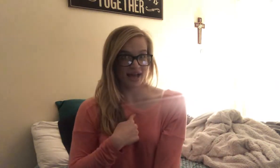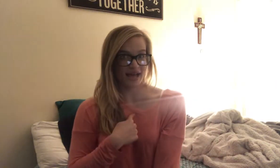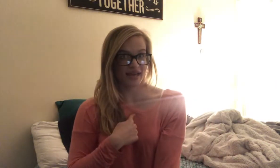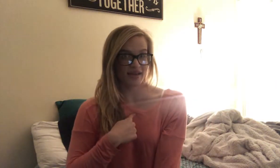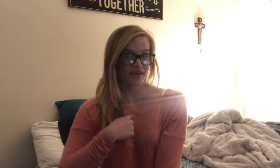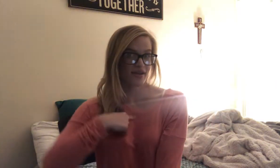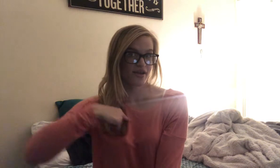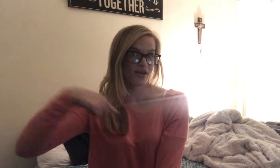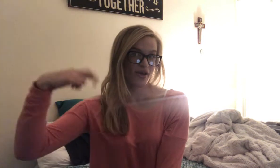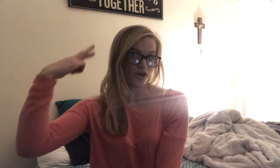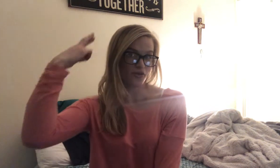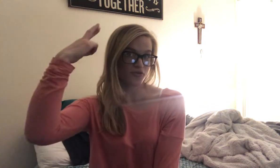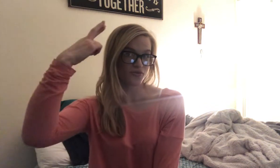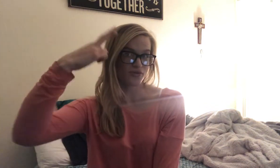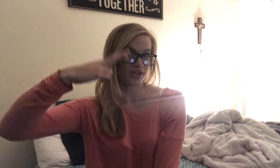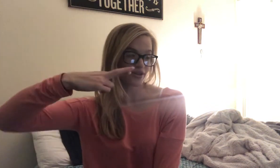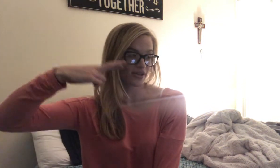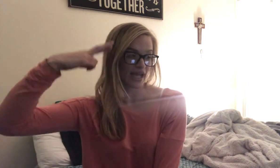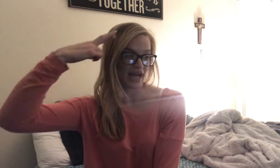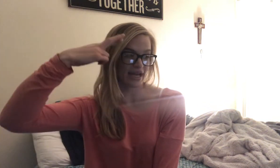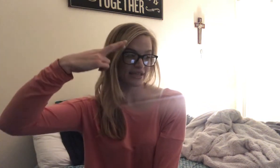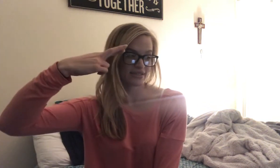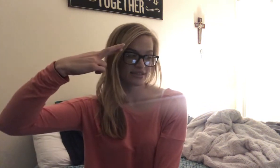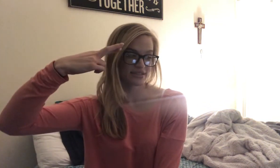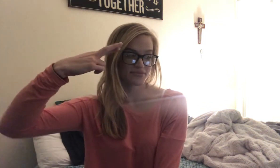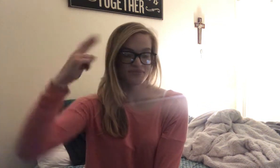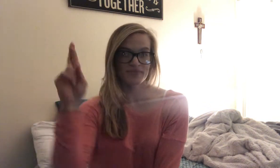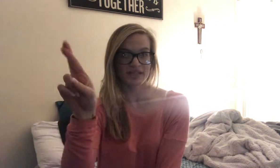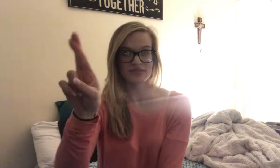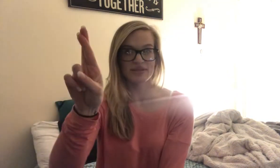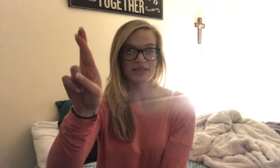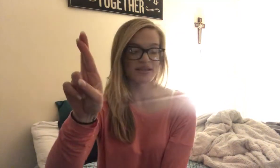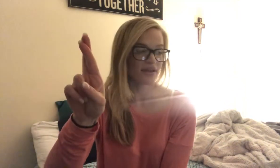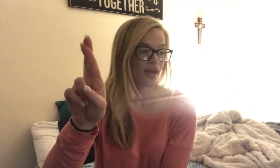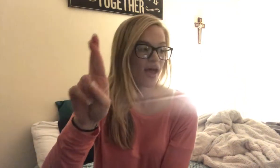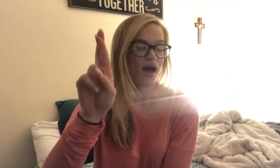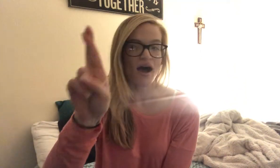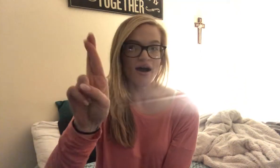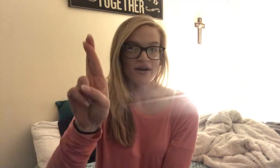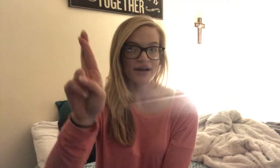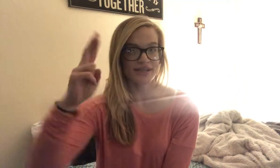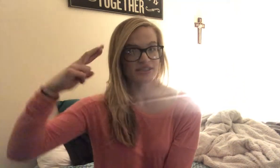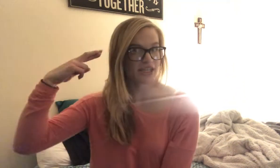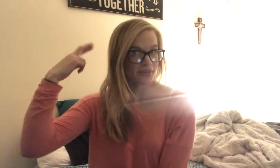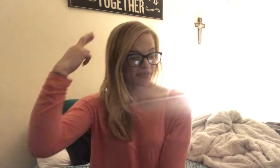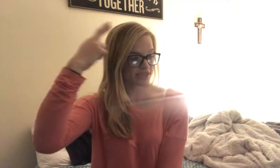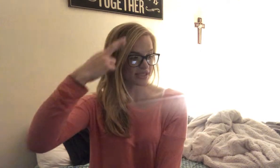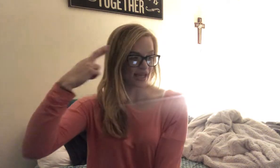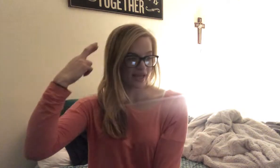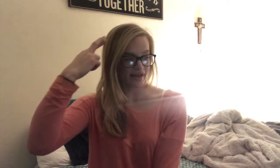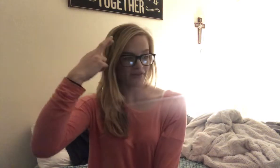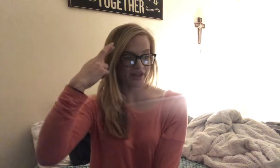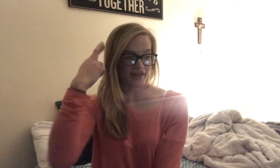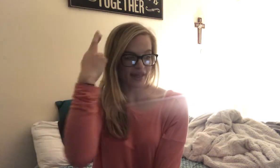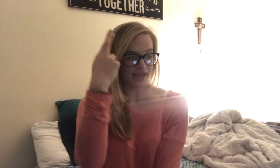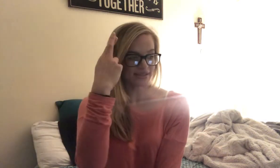I realize, that's with an R handshape to the head like that.